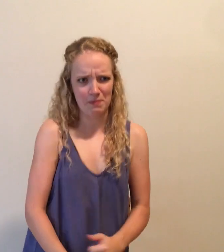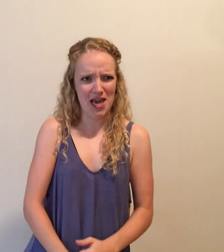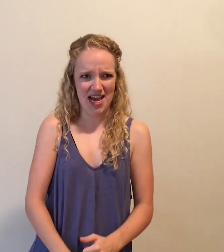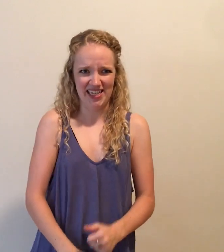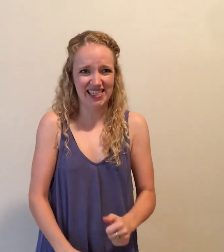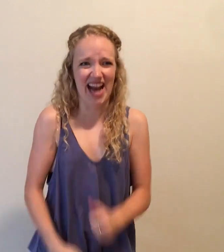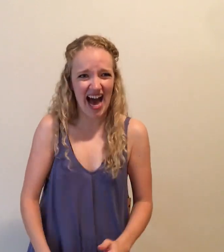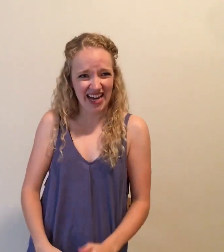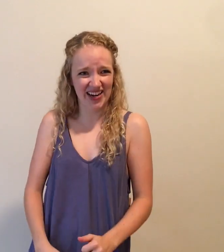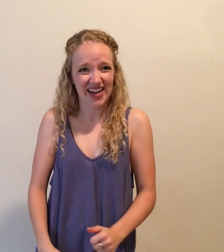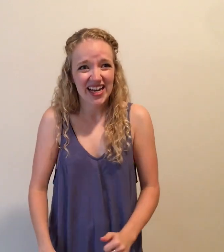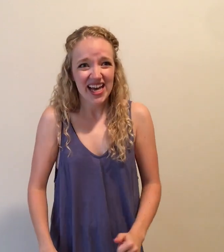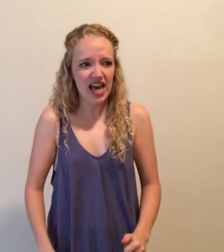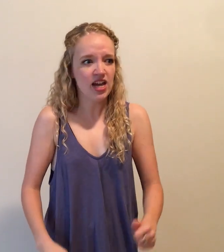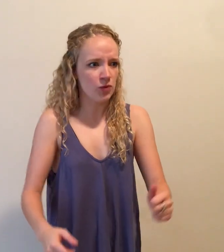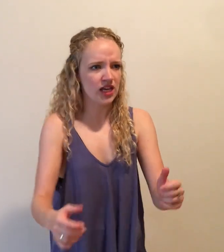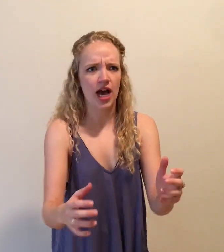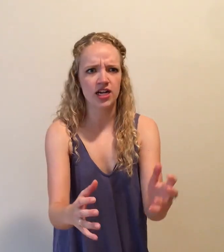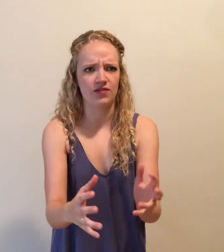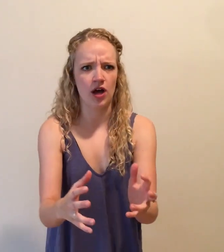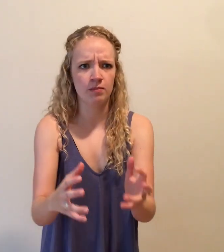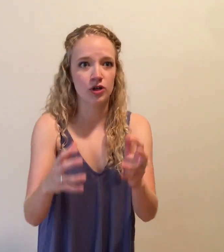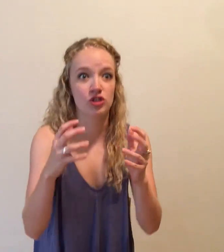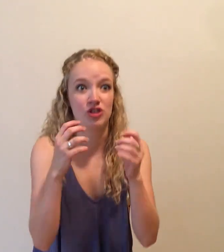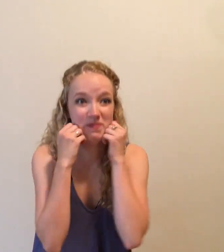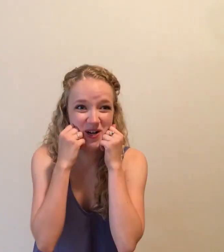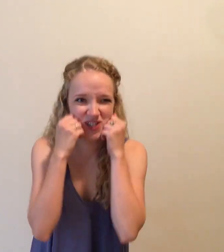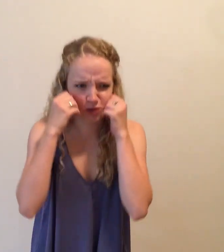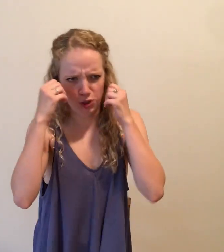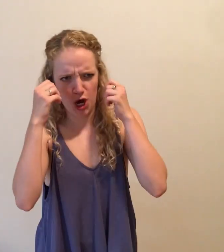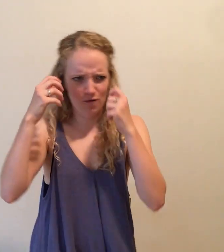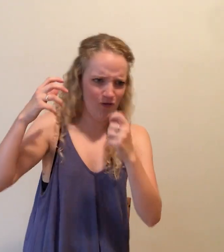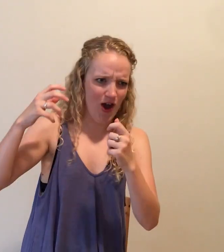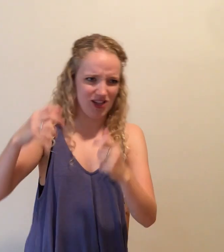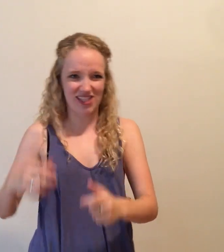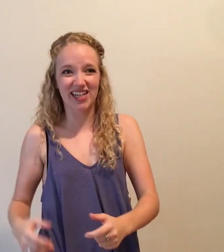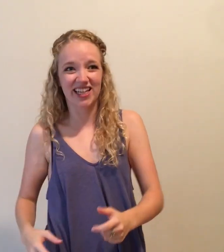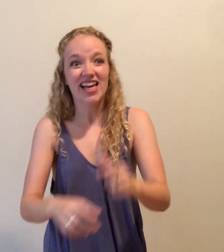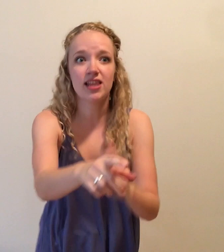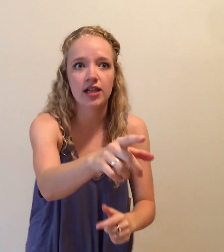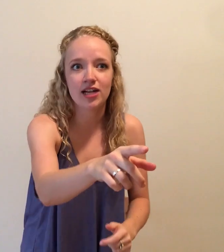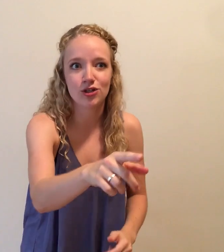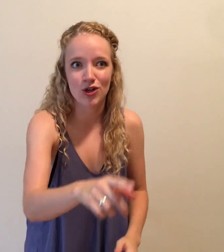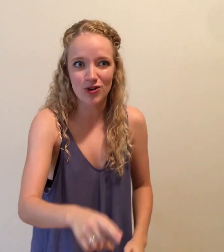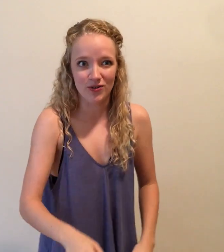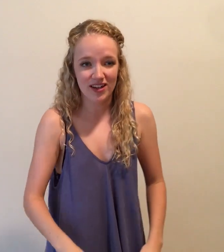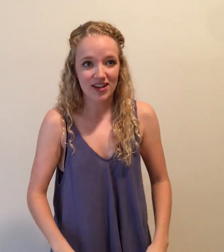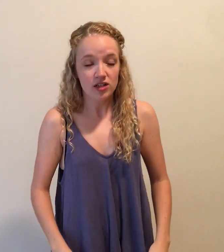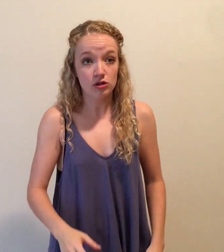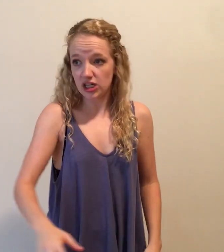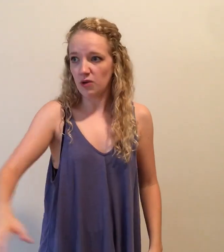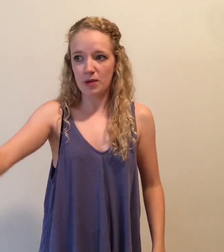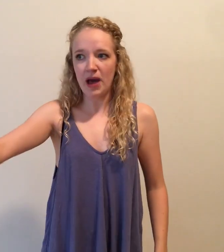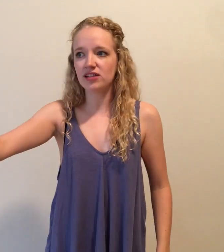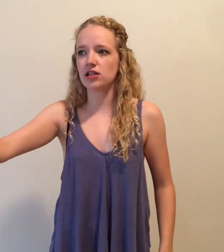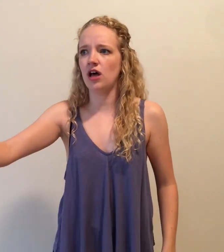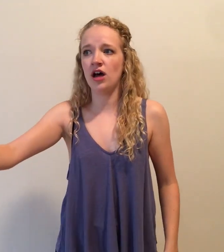mean tire, and with a kind of umber smirch my face, the like to you. So shall we pass along